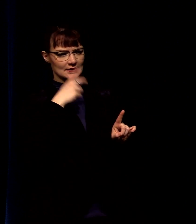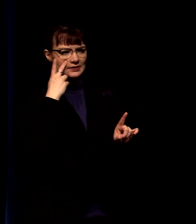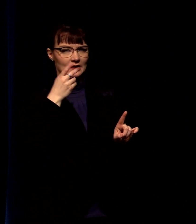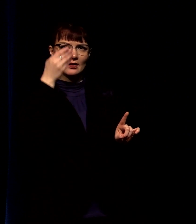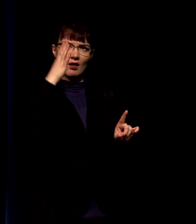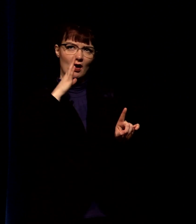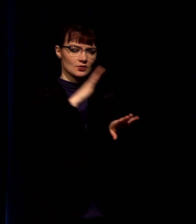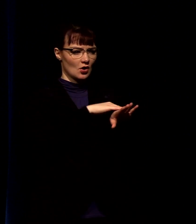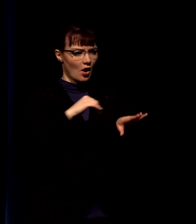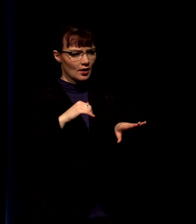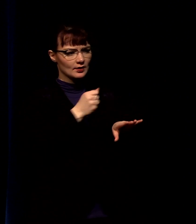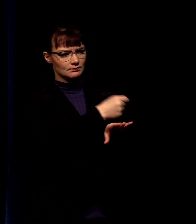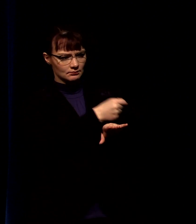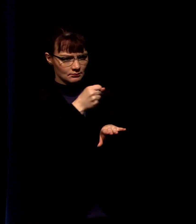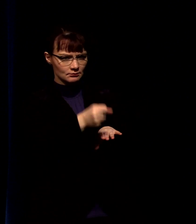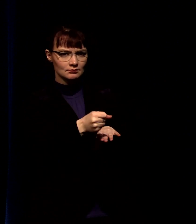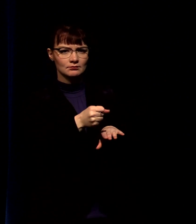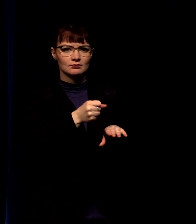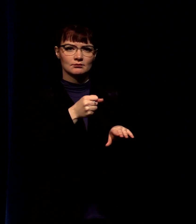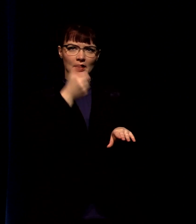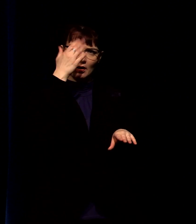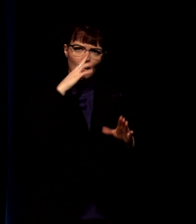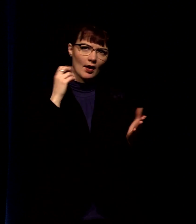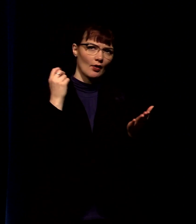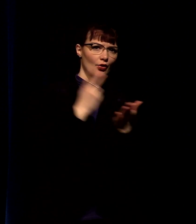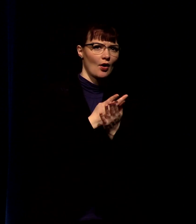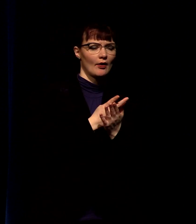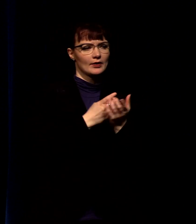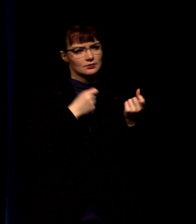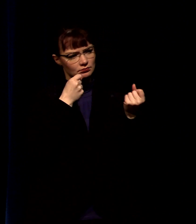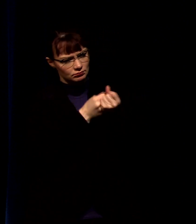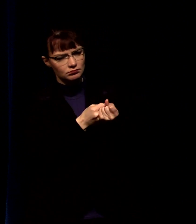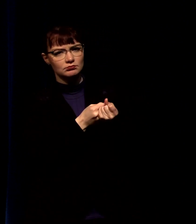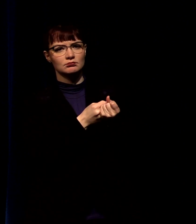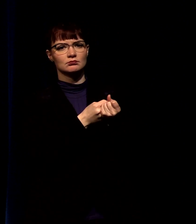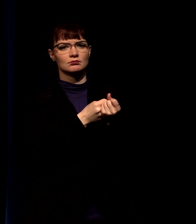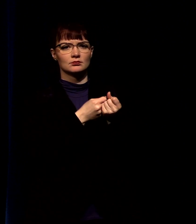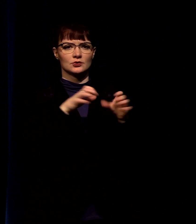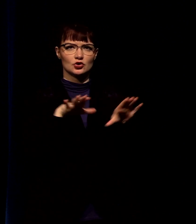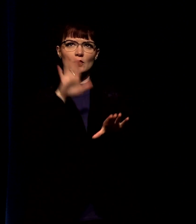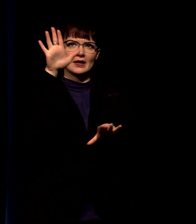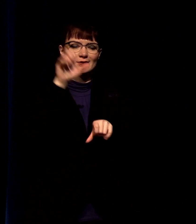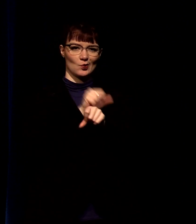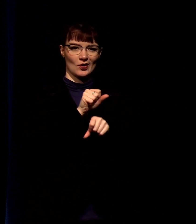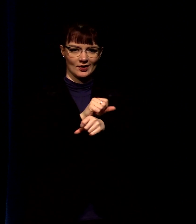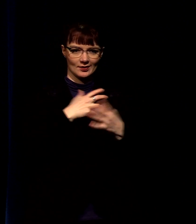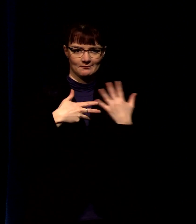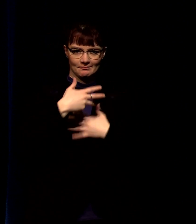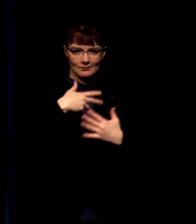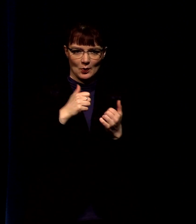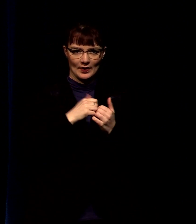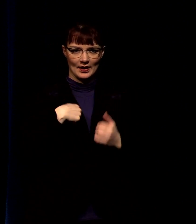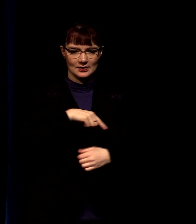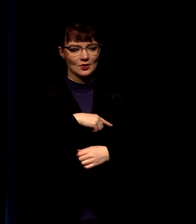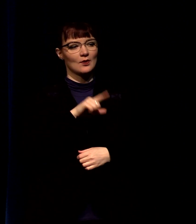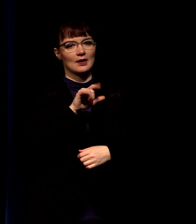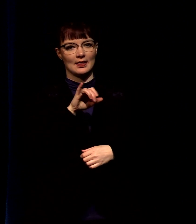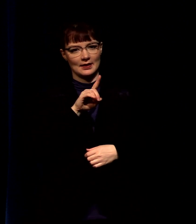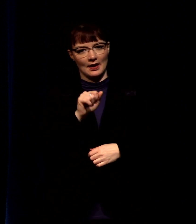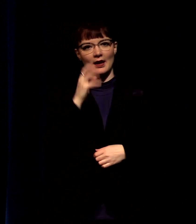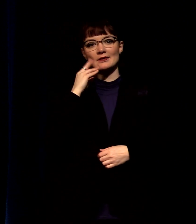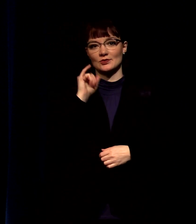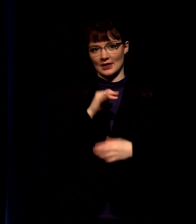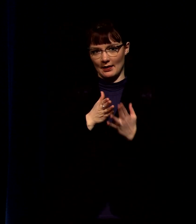see called assigned by god authorized by god to do the very work of god in our midst and uh so linda has gone to that